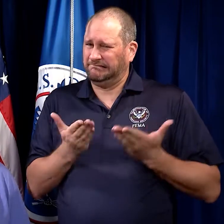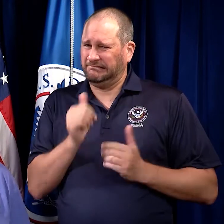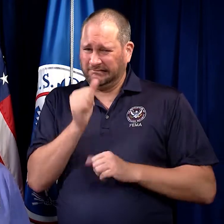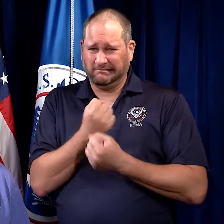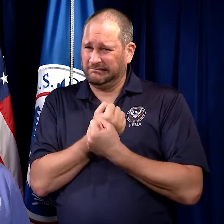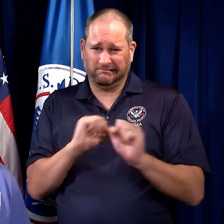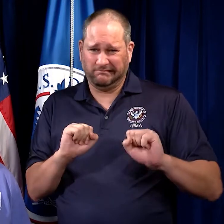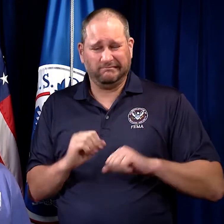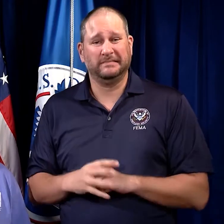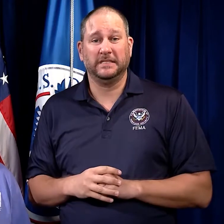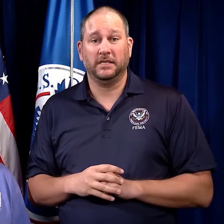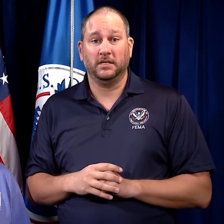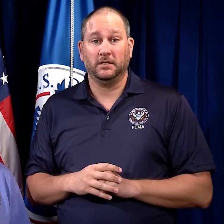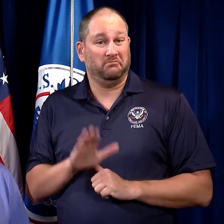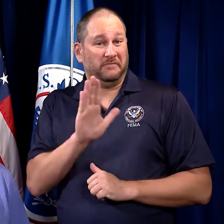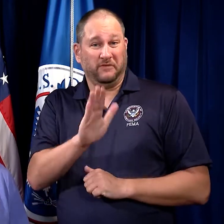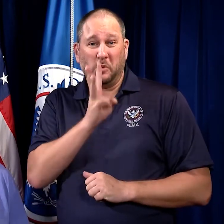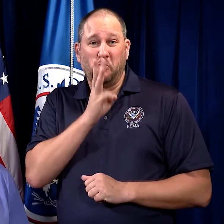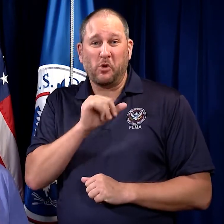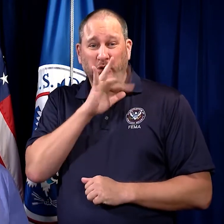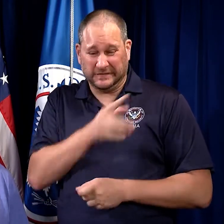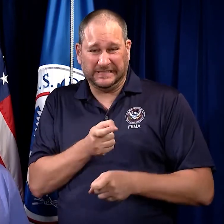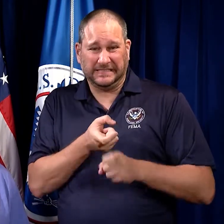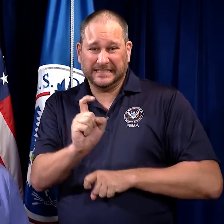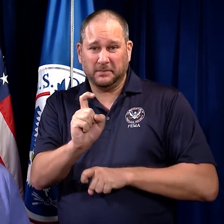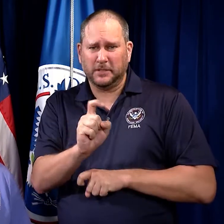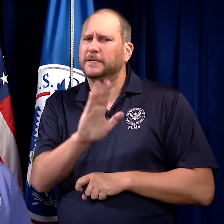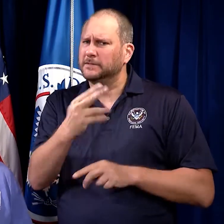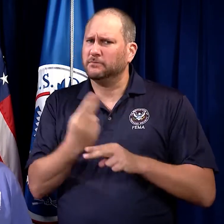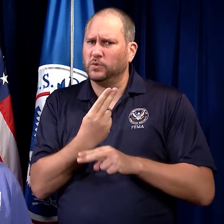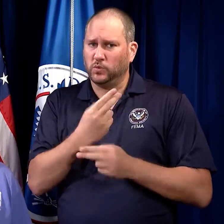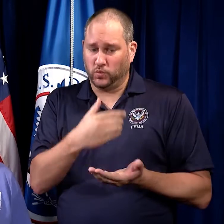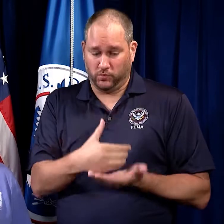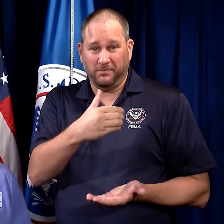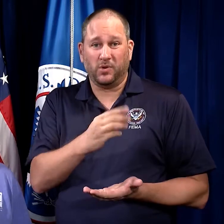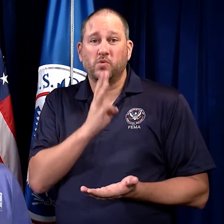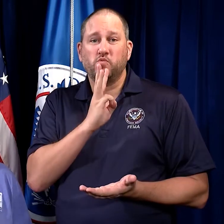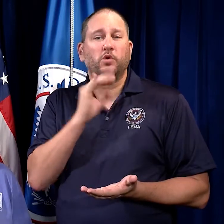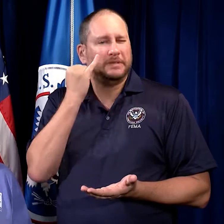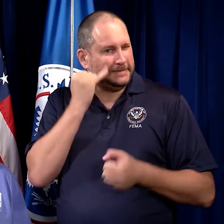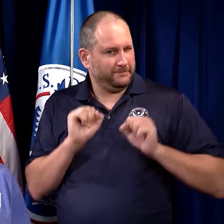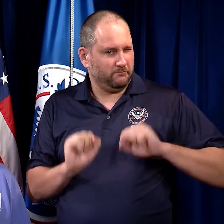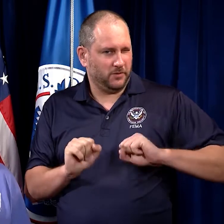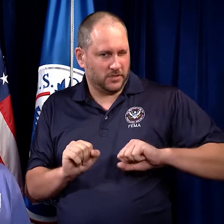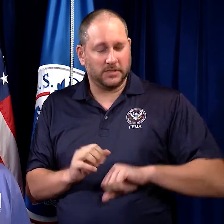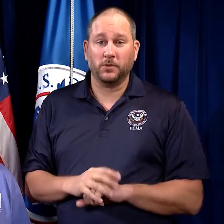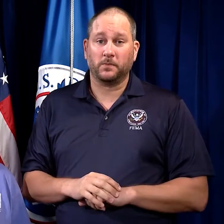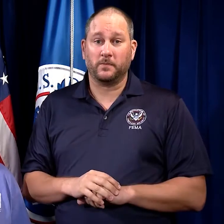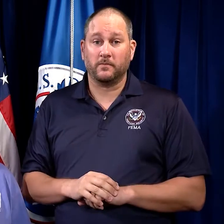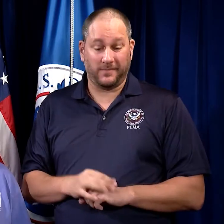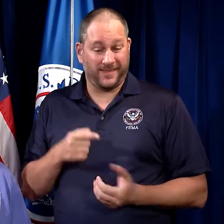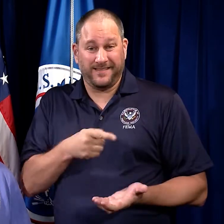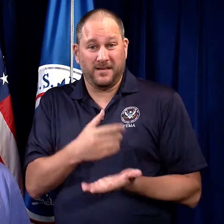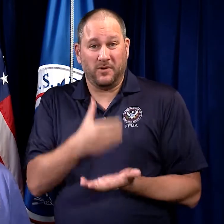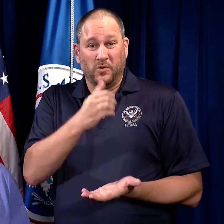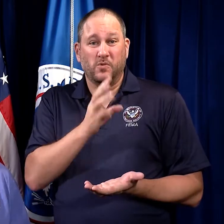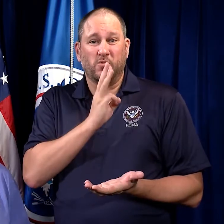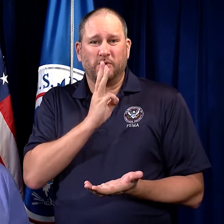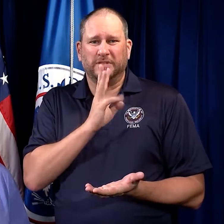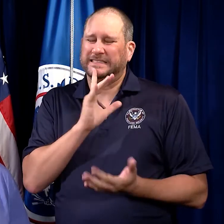be unsafe. If your water is contaminated, use bottled water if possible. Bottled water will